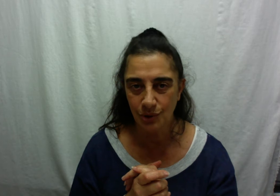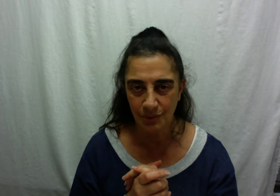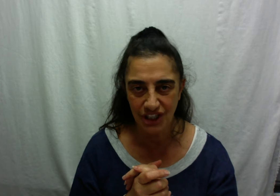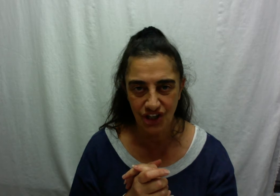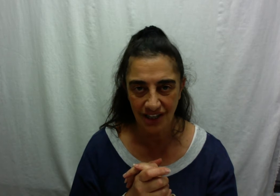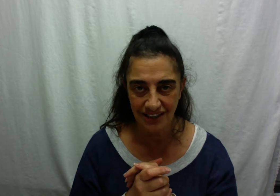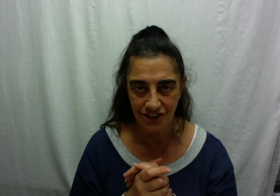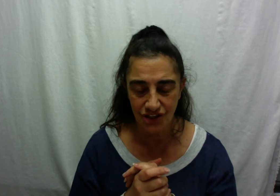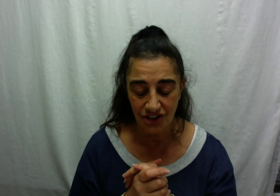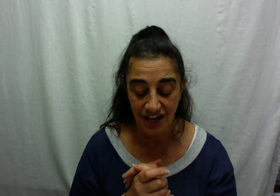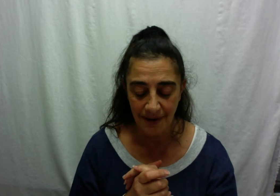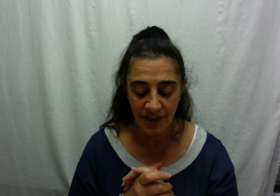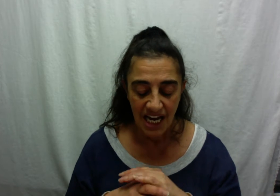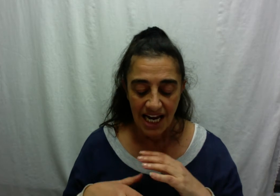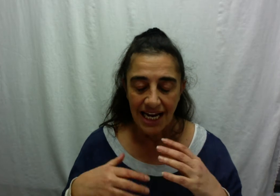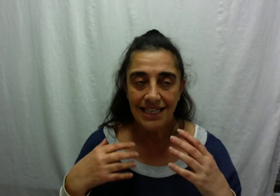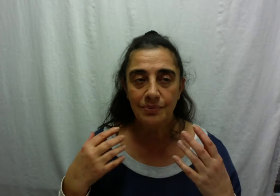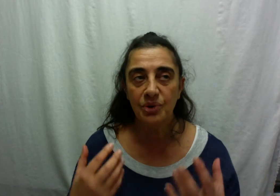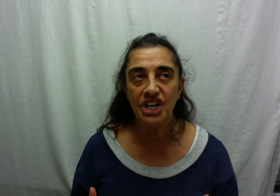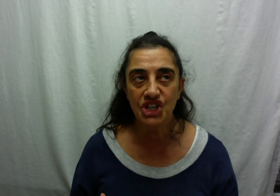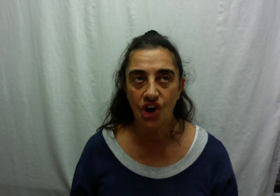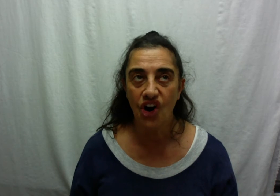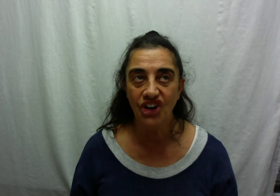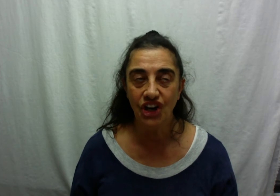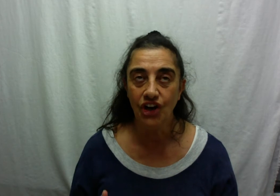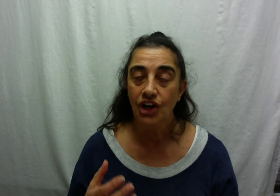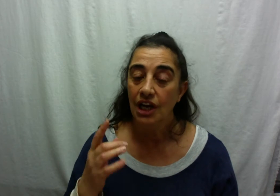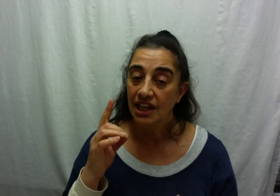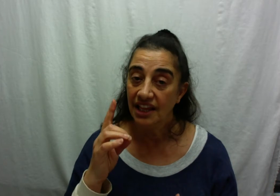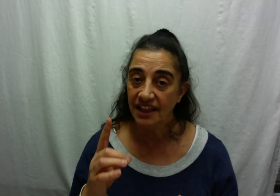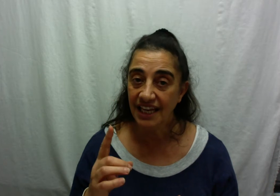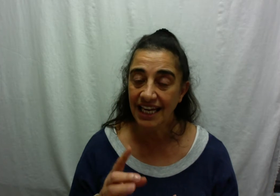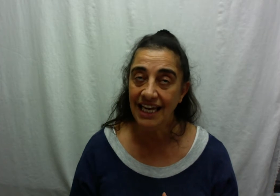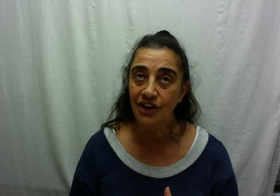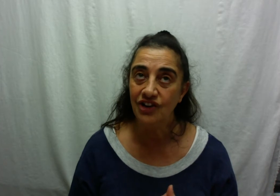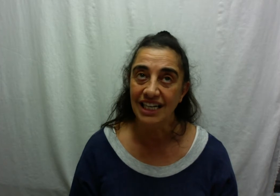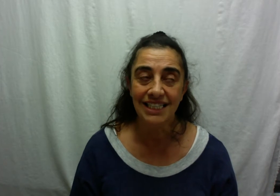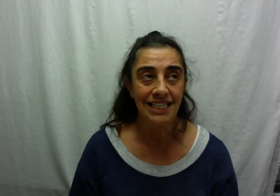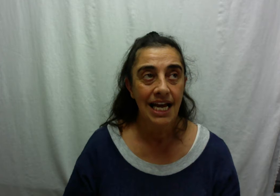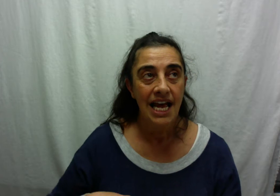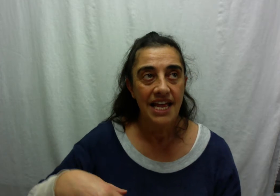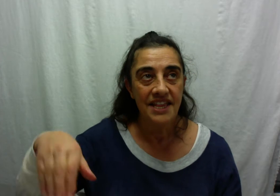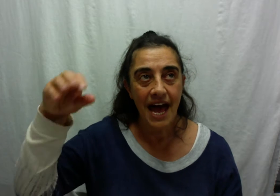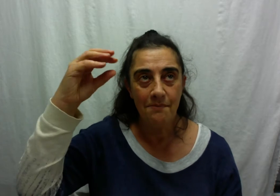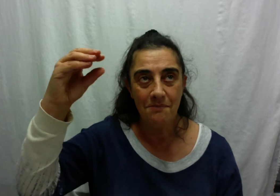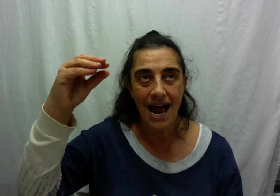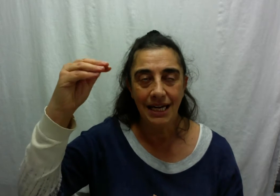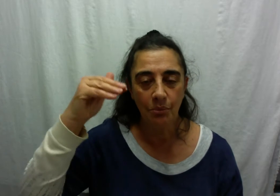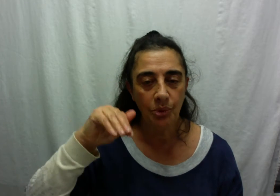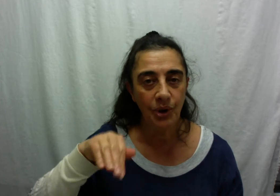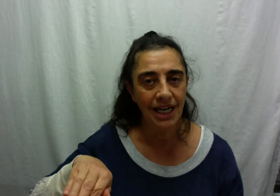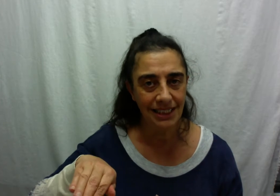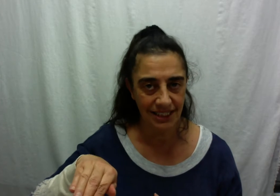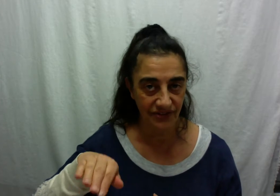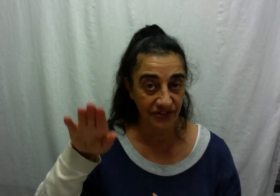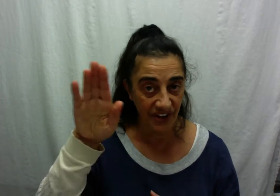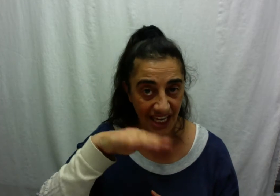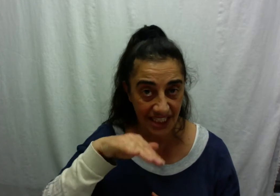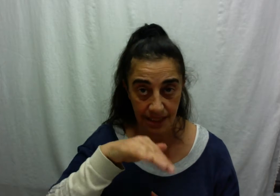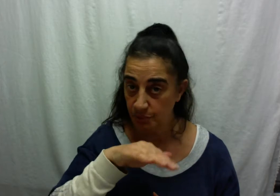will be challenged all right it's pressure on you the thing here is that money brings feeds the